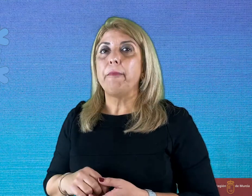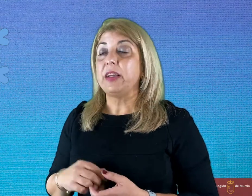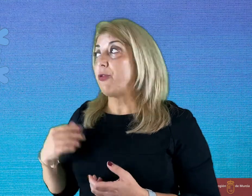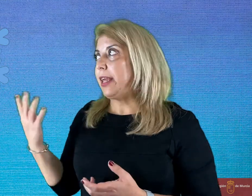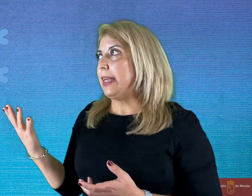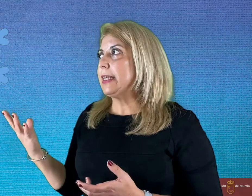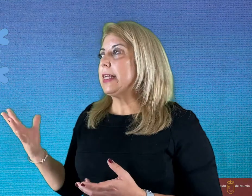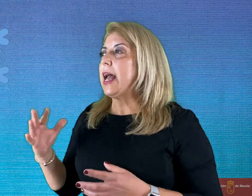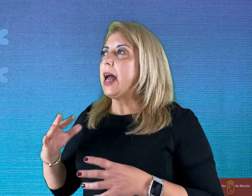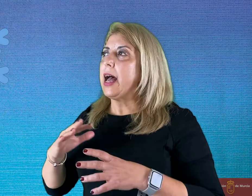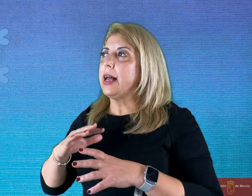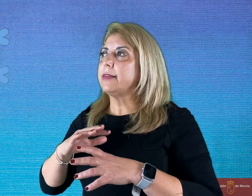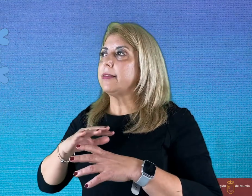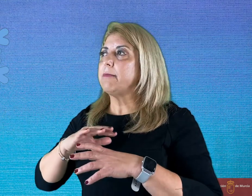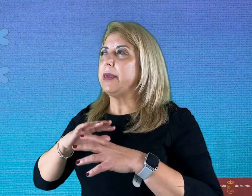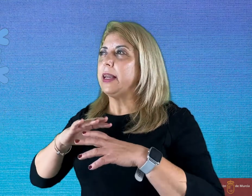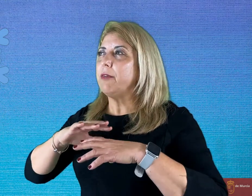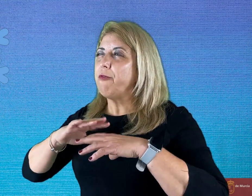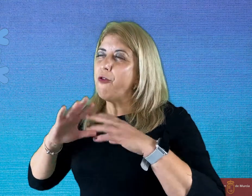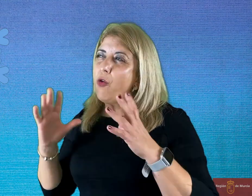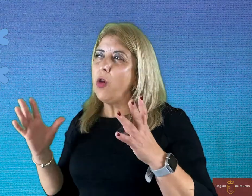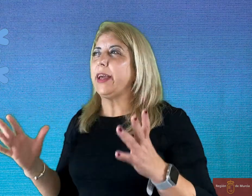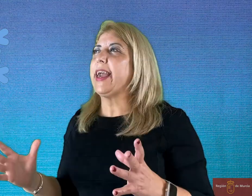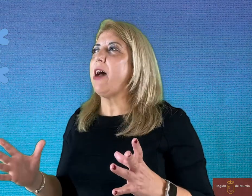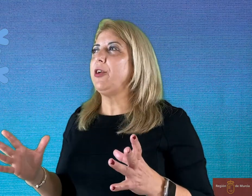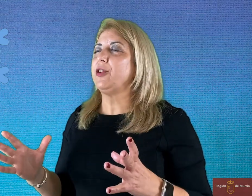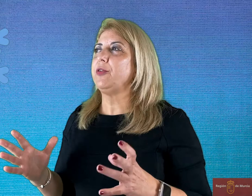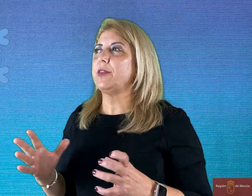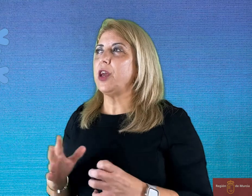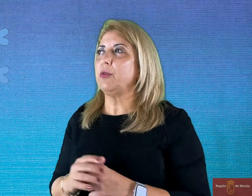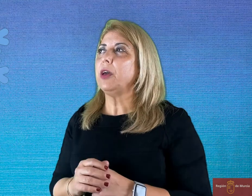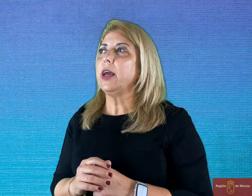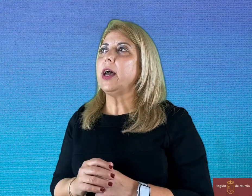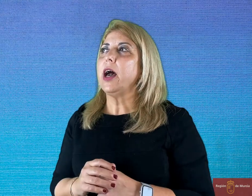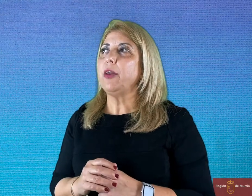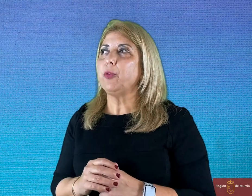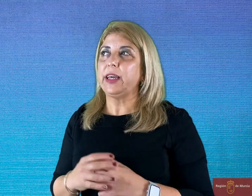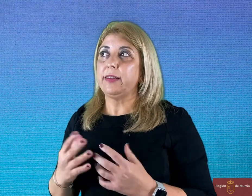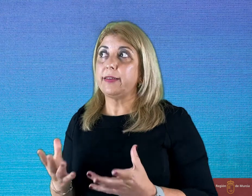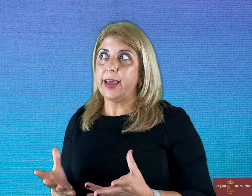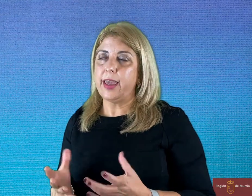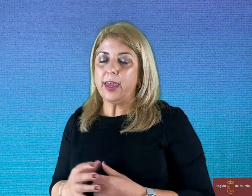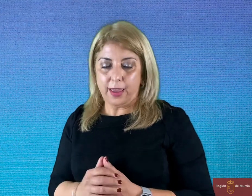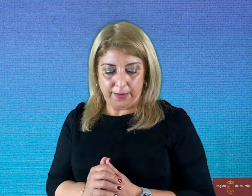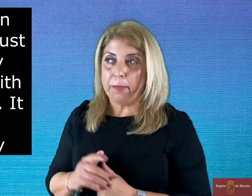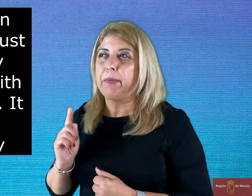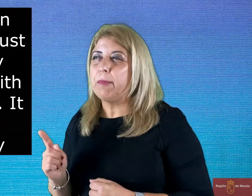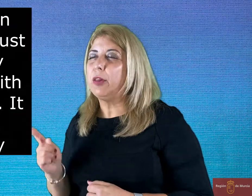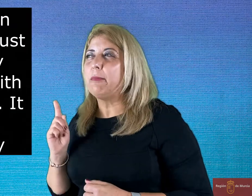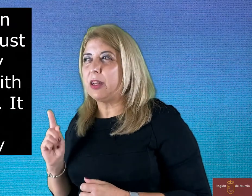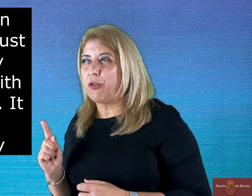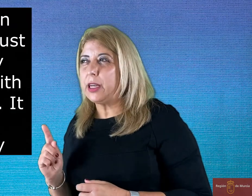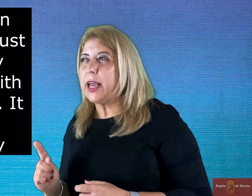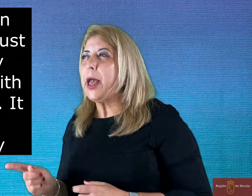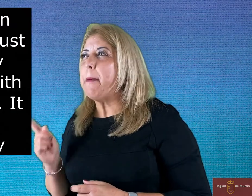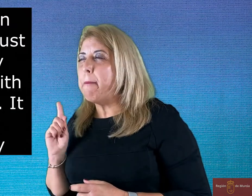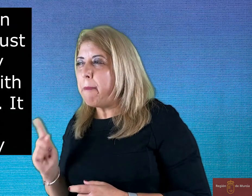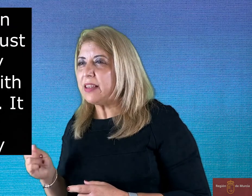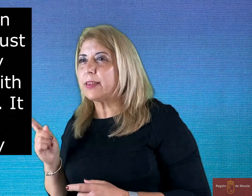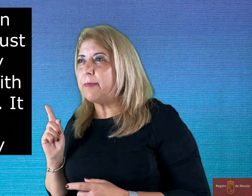Madrid has been full and covered of snow. And we can say people in Madrid must be